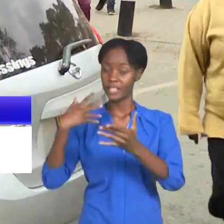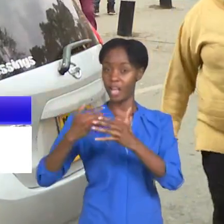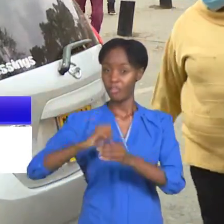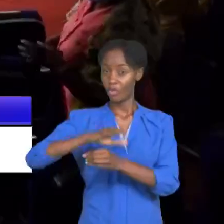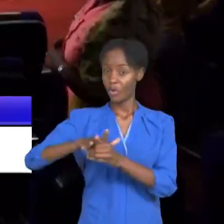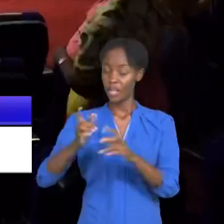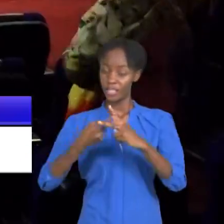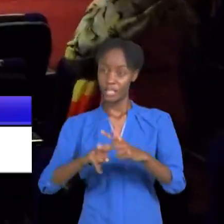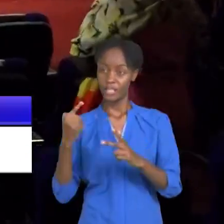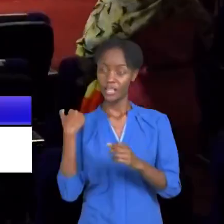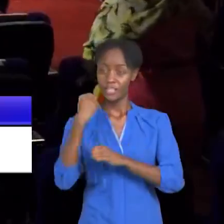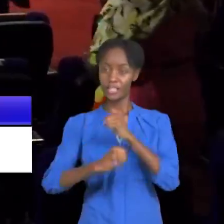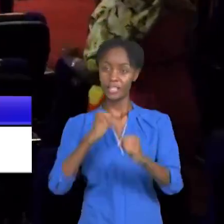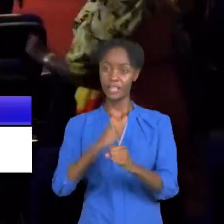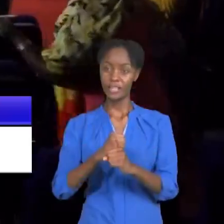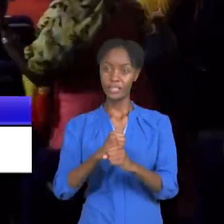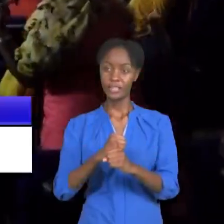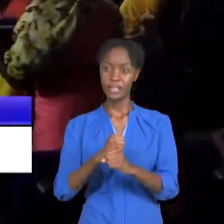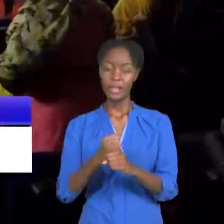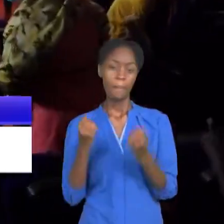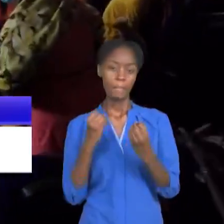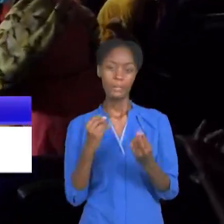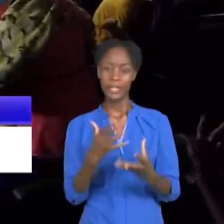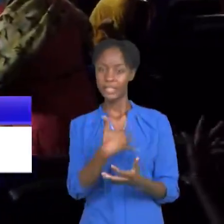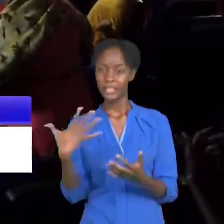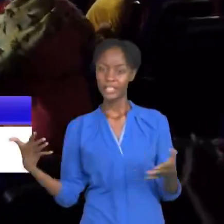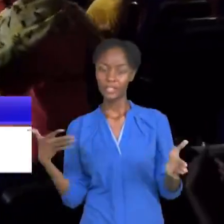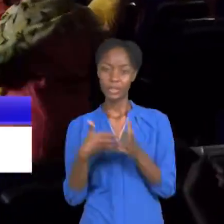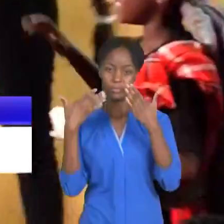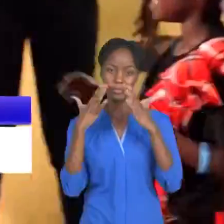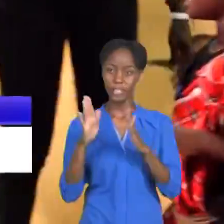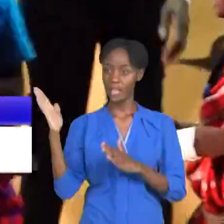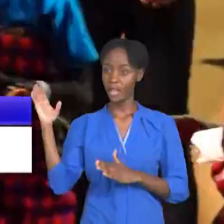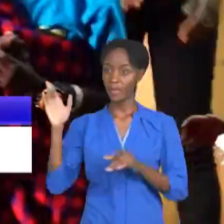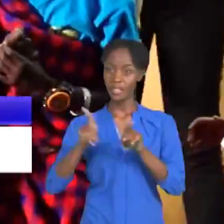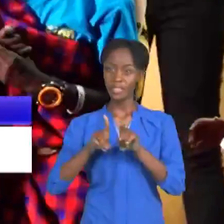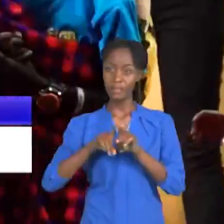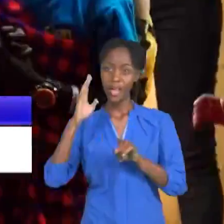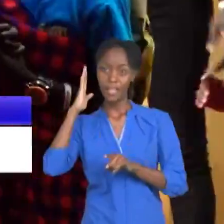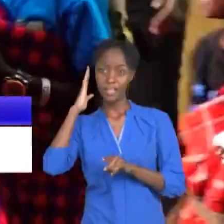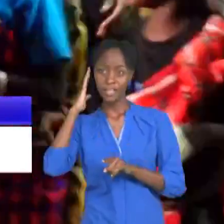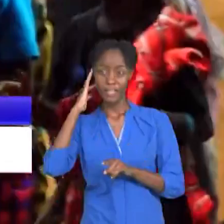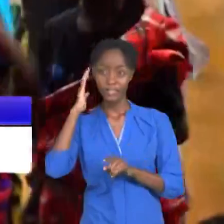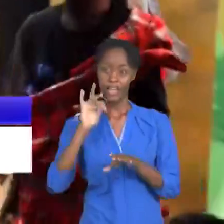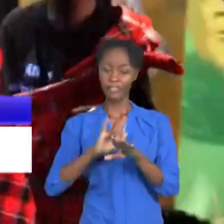early last year many sectors have stagnated in the operations and the deaf community was not left behind